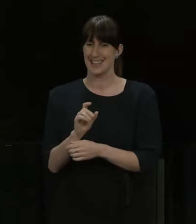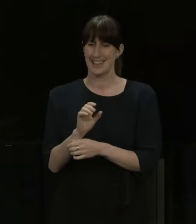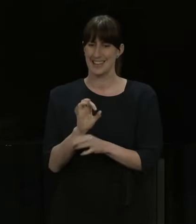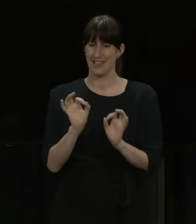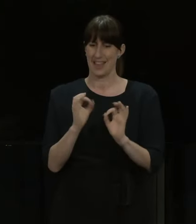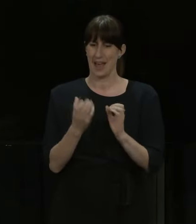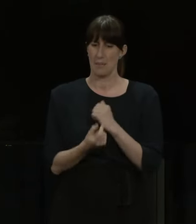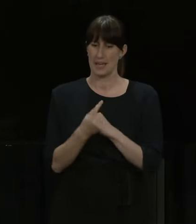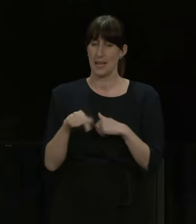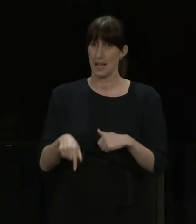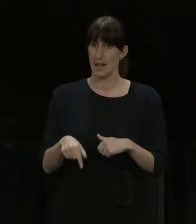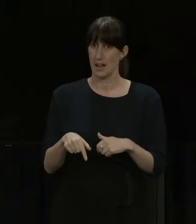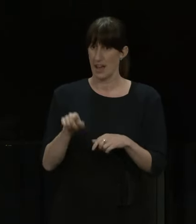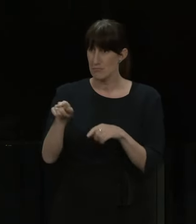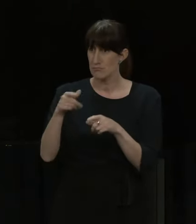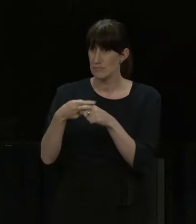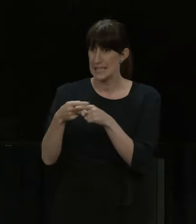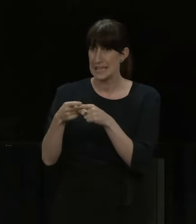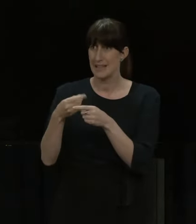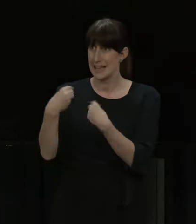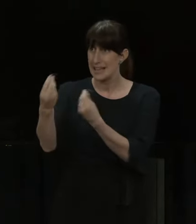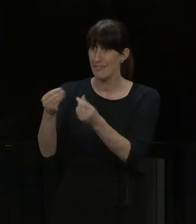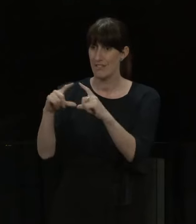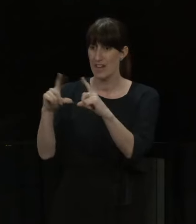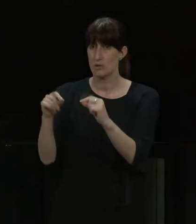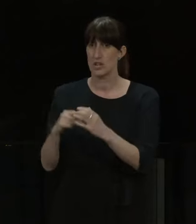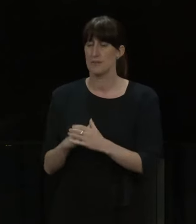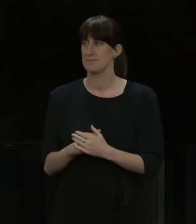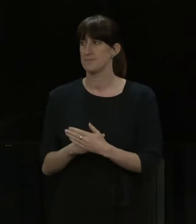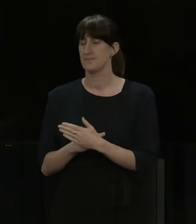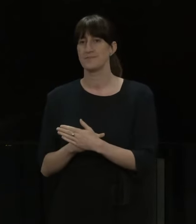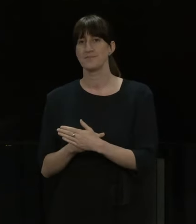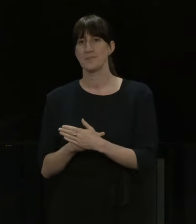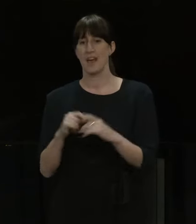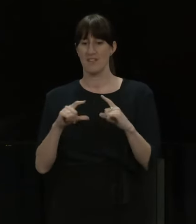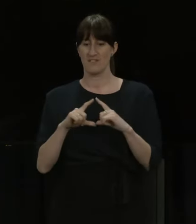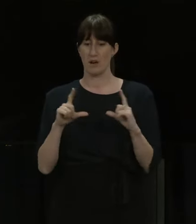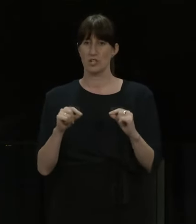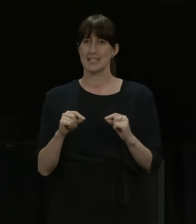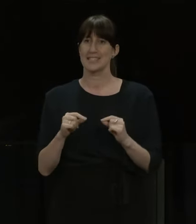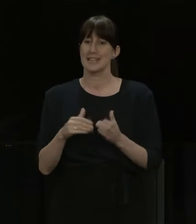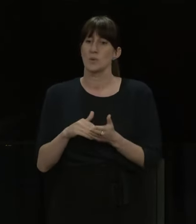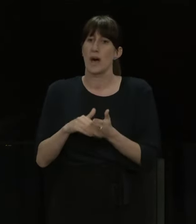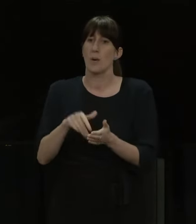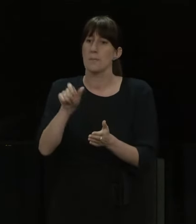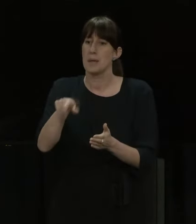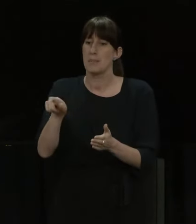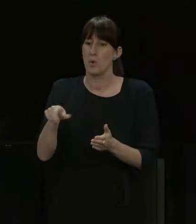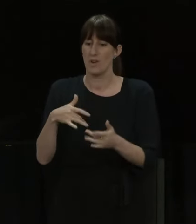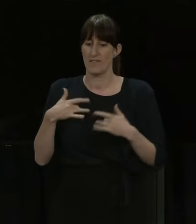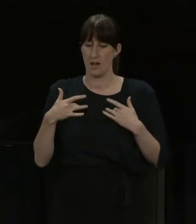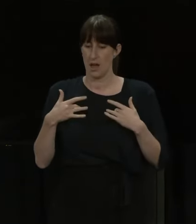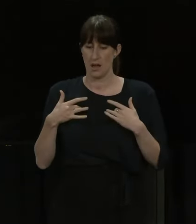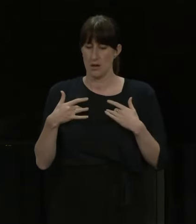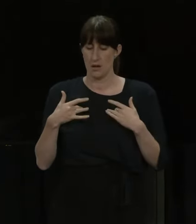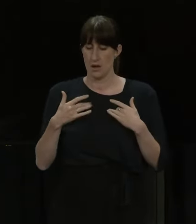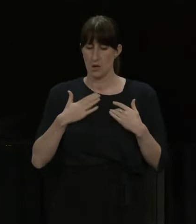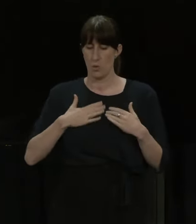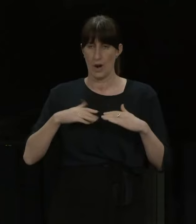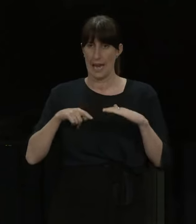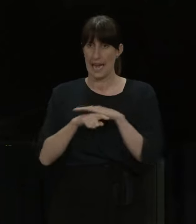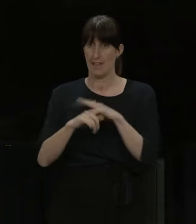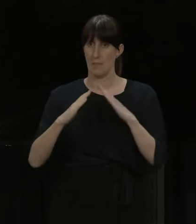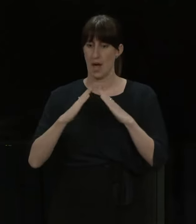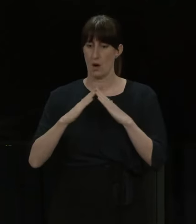If you look at what the vouchers are designed to do, they're designed to give the people the confidence to get out and about and re-engage again. So getting